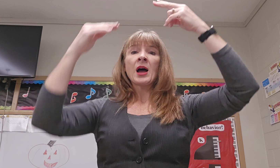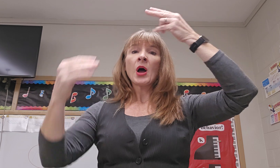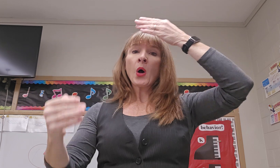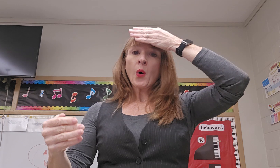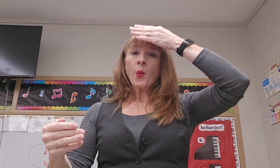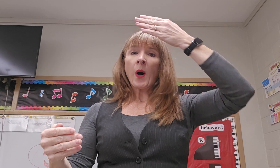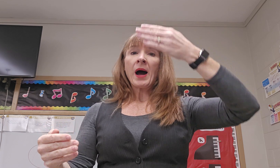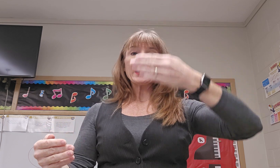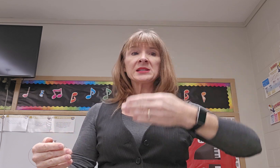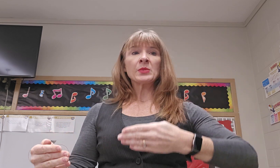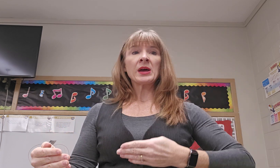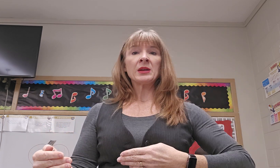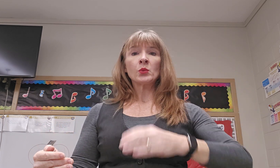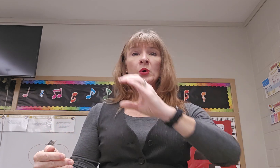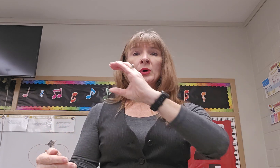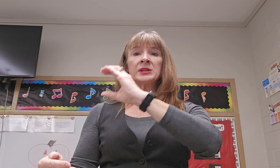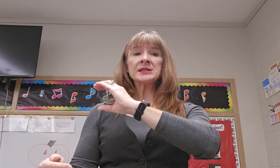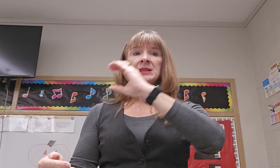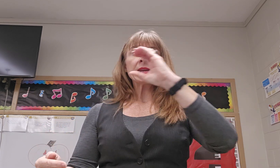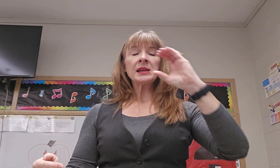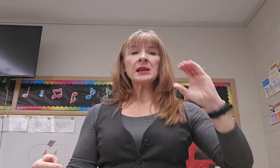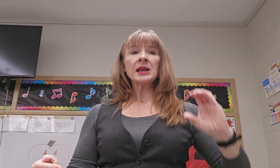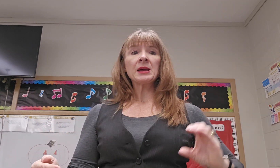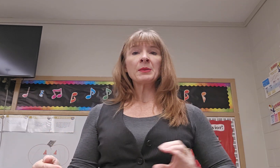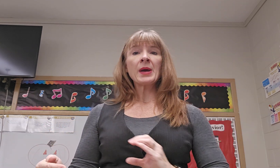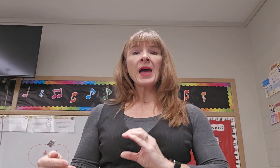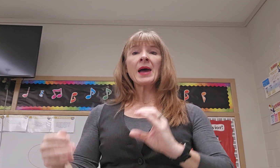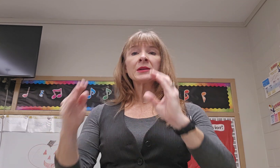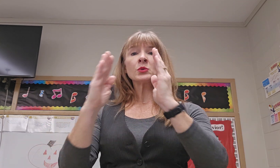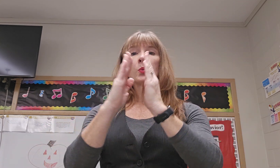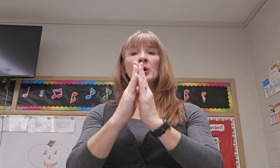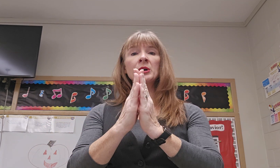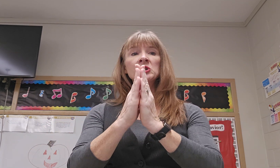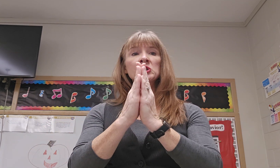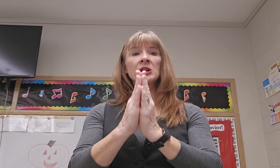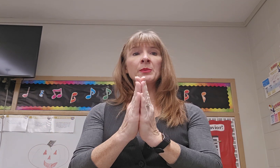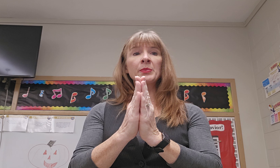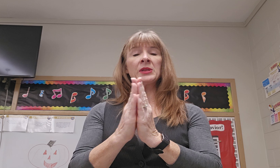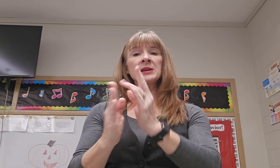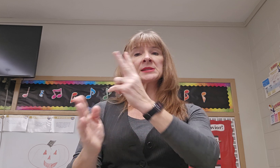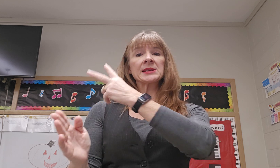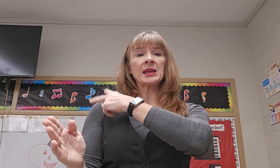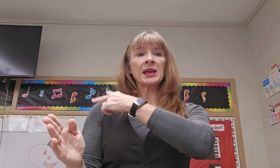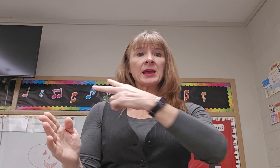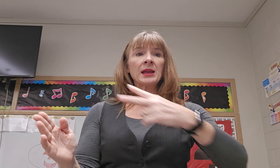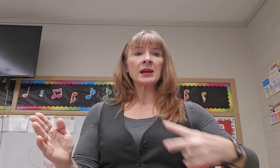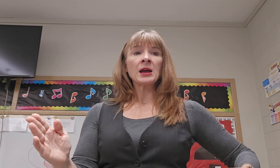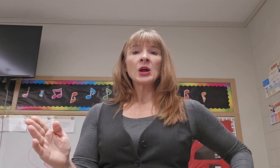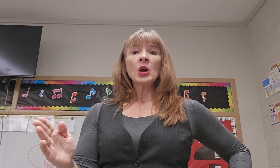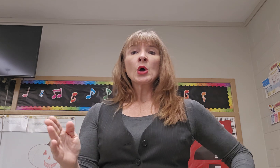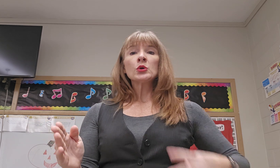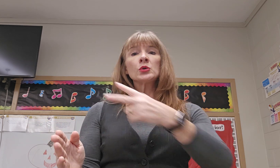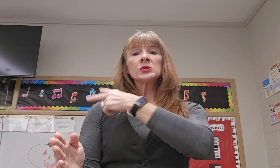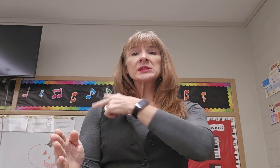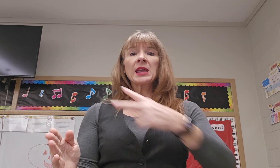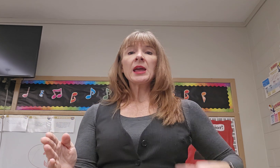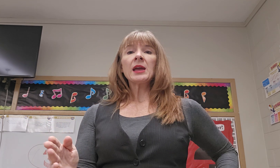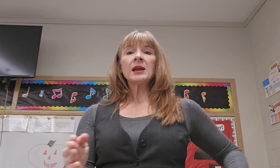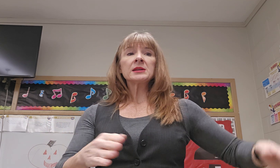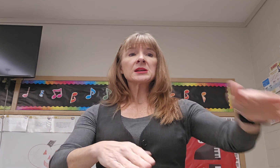wise men would seek him and worship this king, whose kingdom